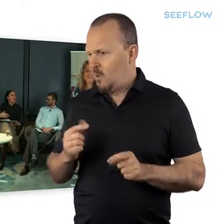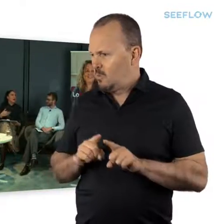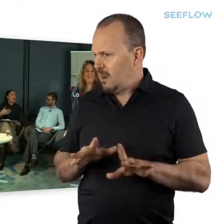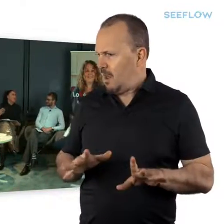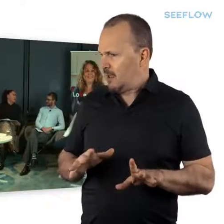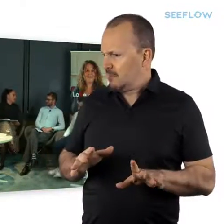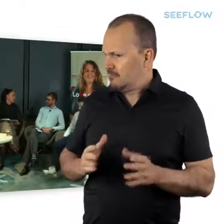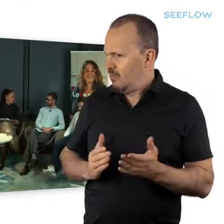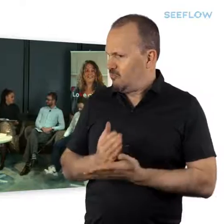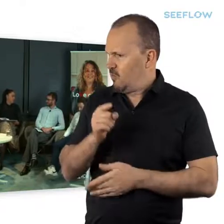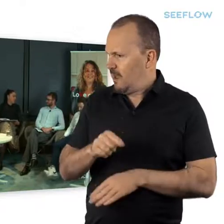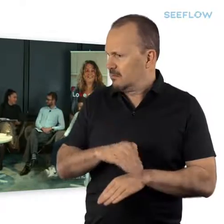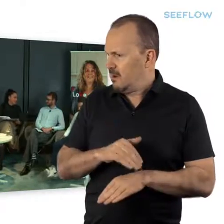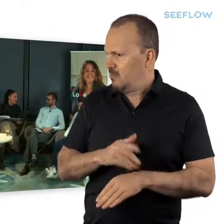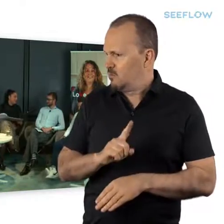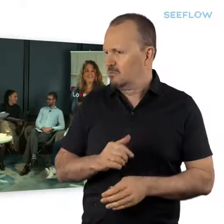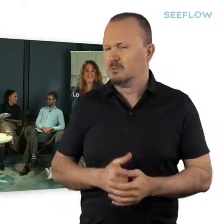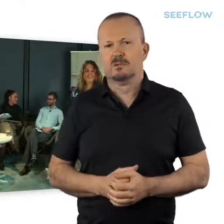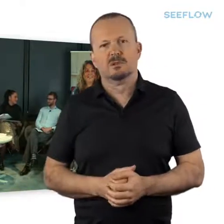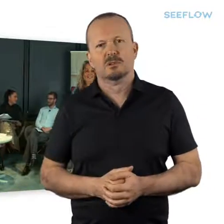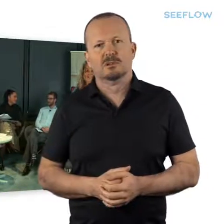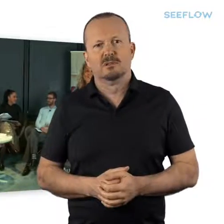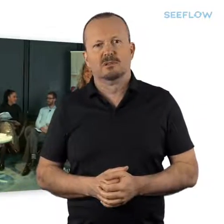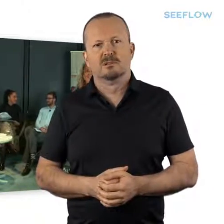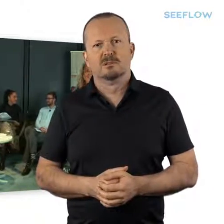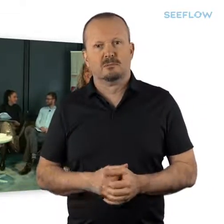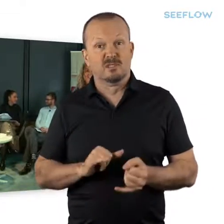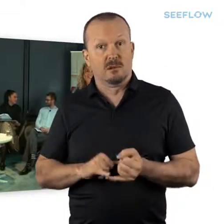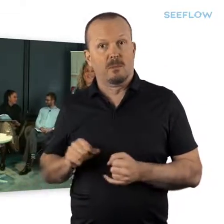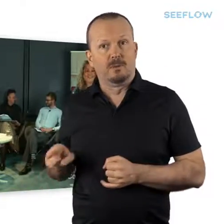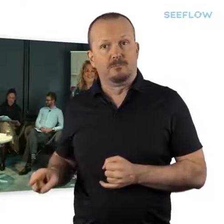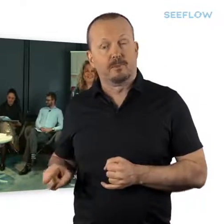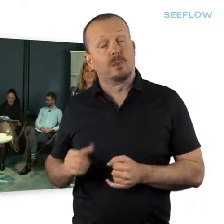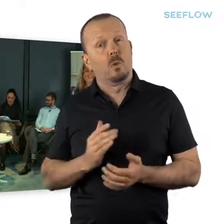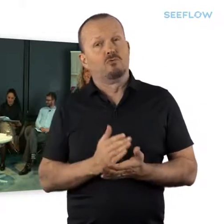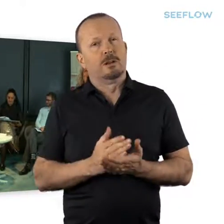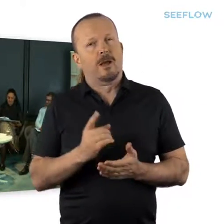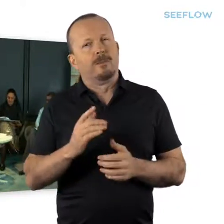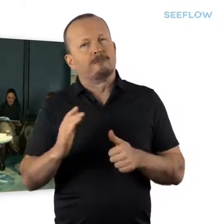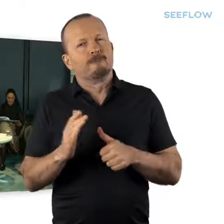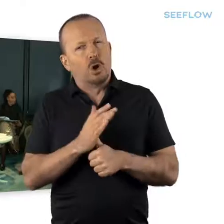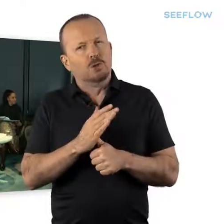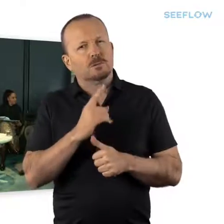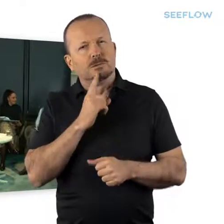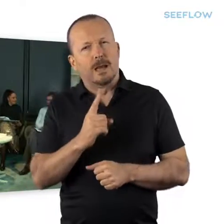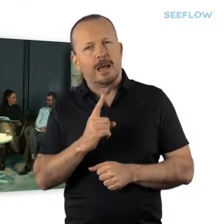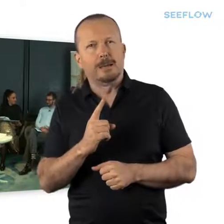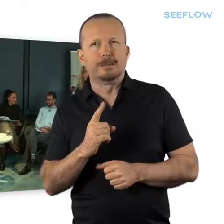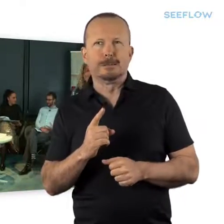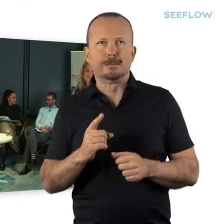How was it in terms of your lived experience? I guess the first thing to say, Tamsin, is that